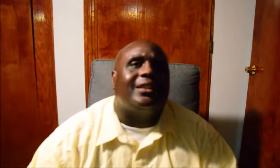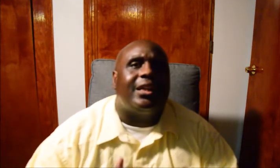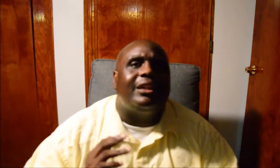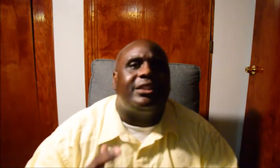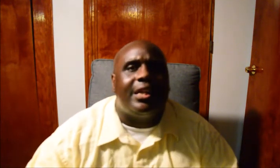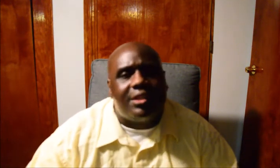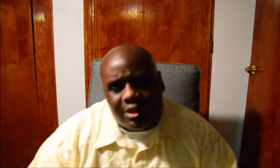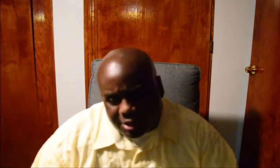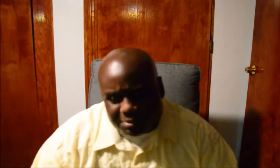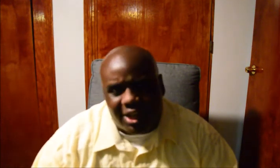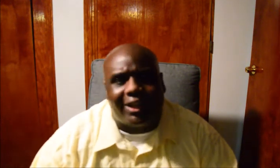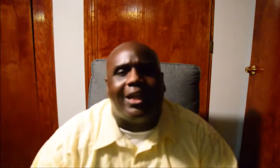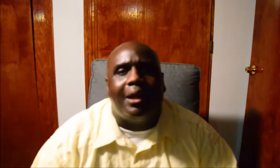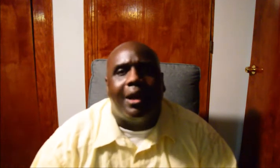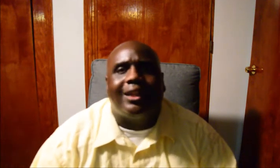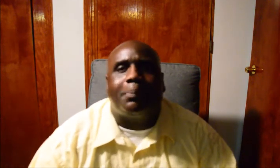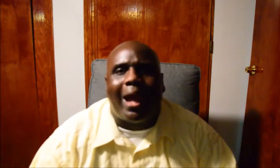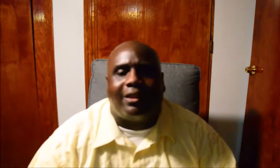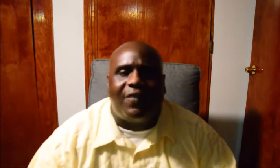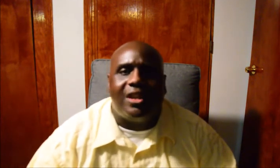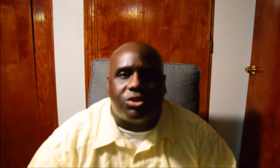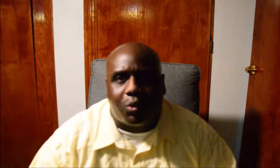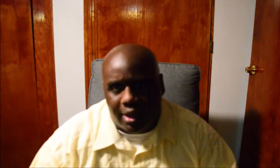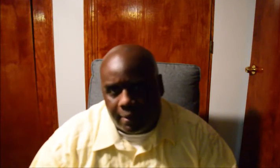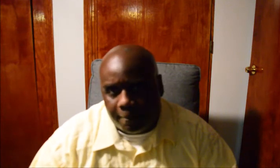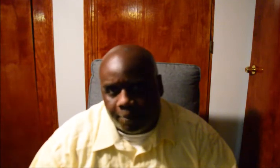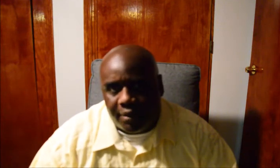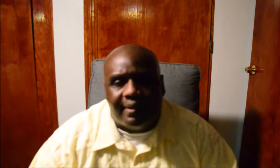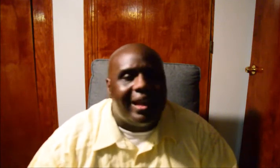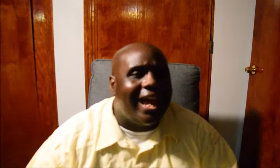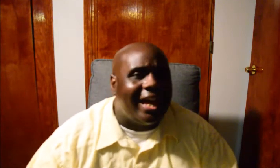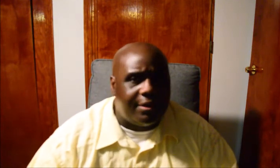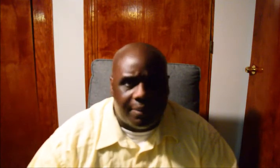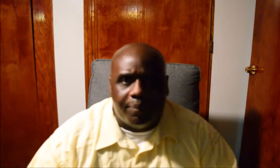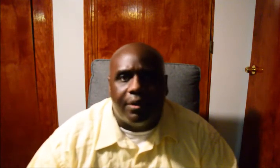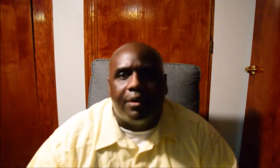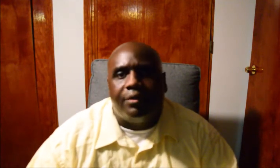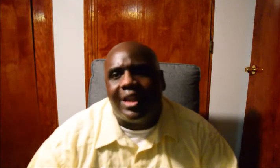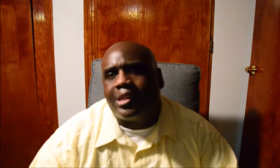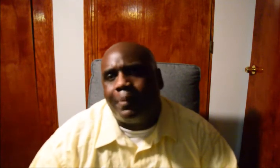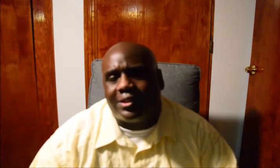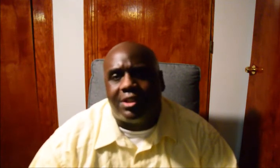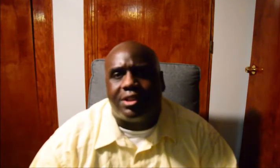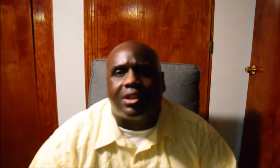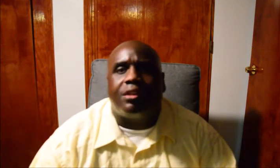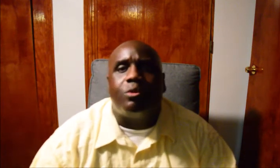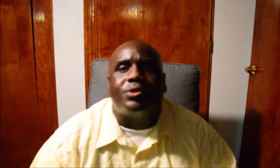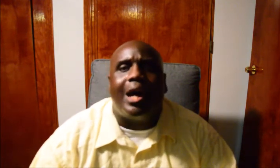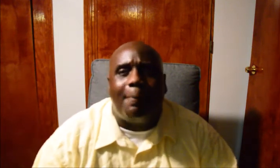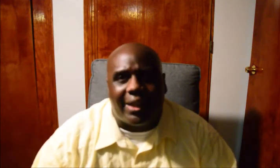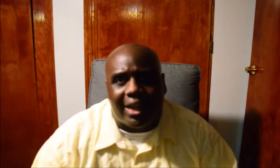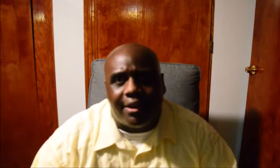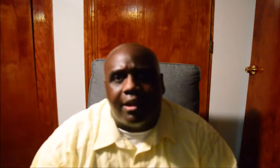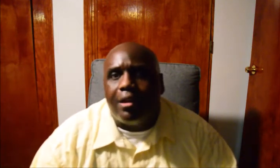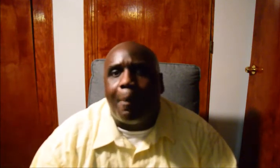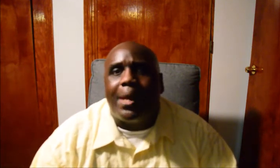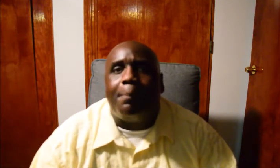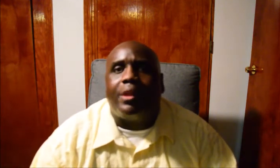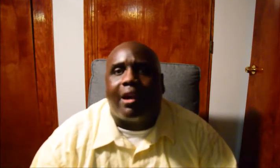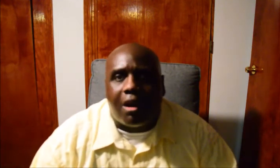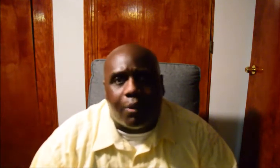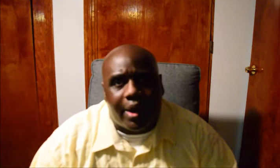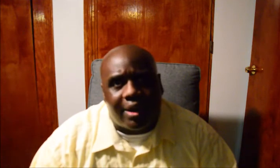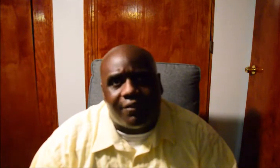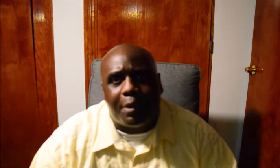Because if she ends up taking us back to phase three and these businesses closed up again, you know,